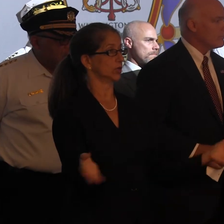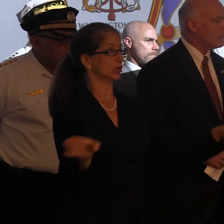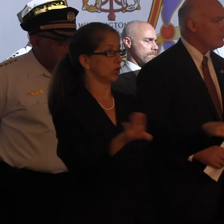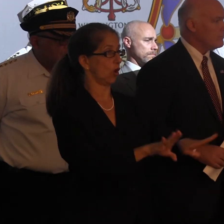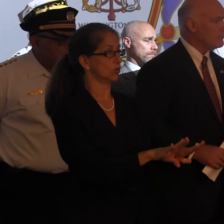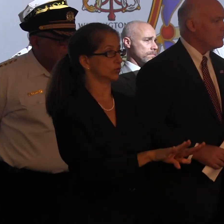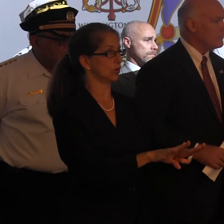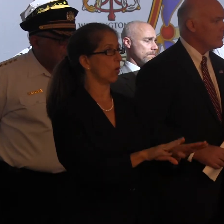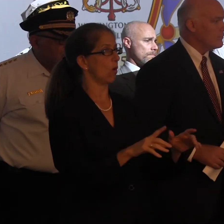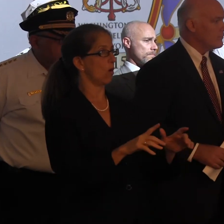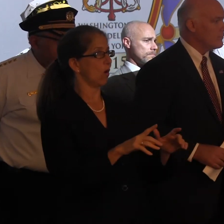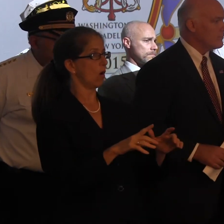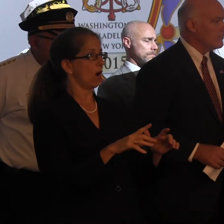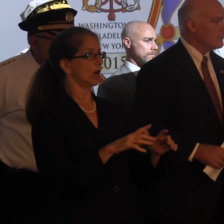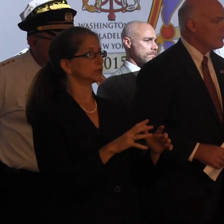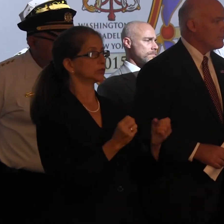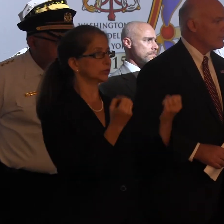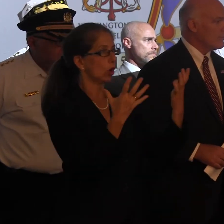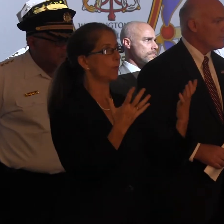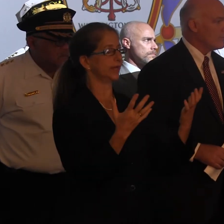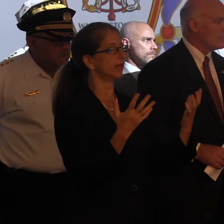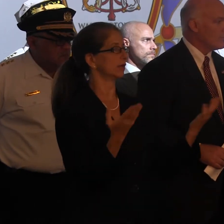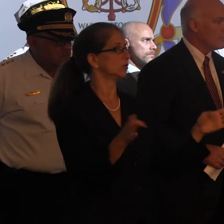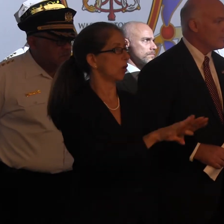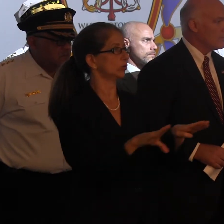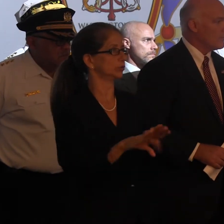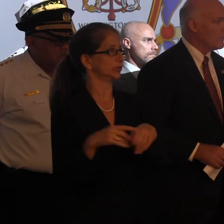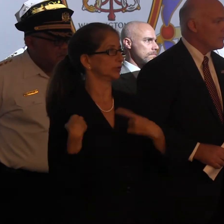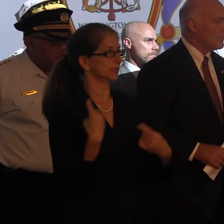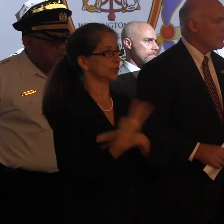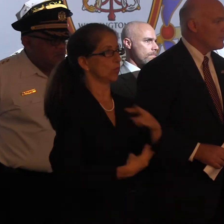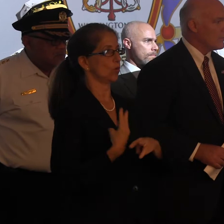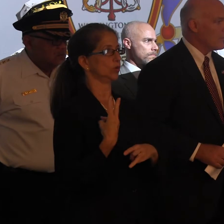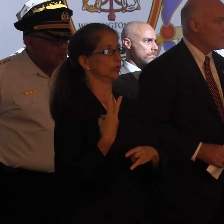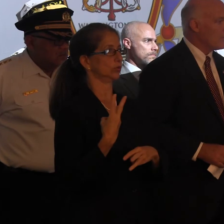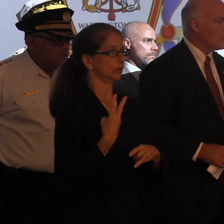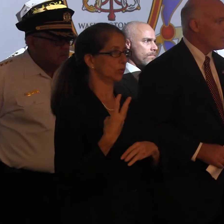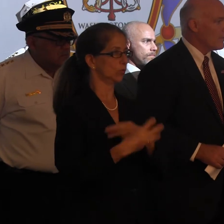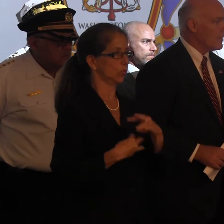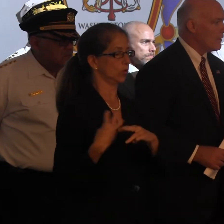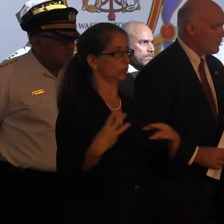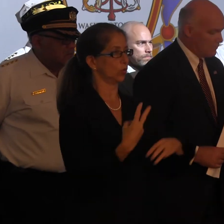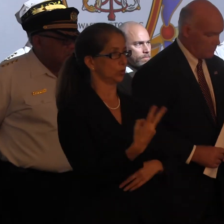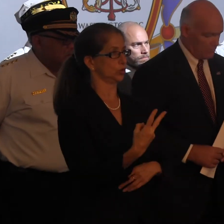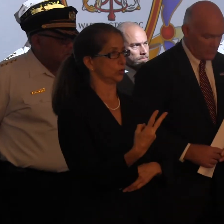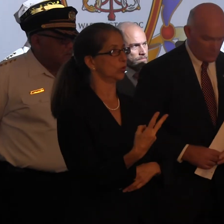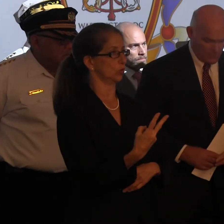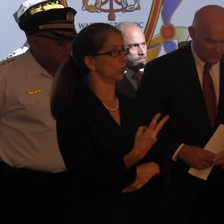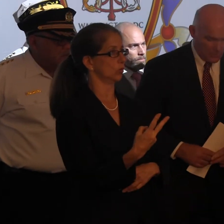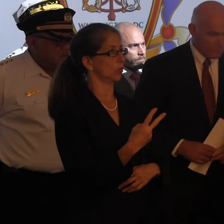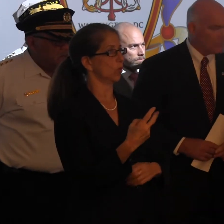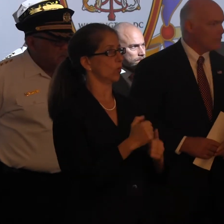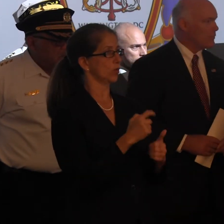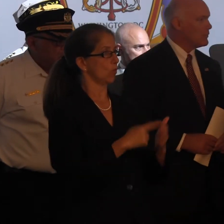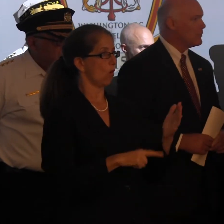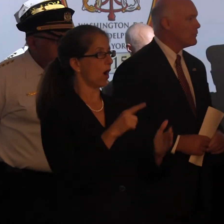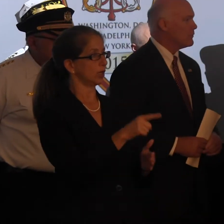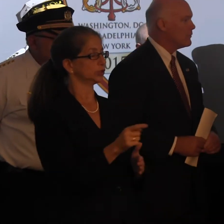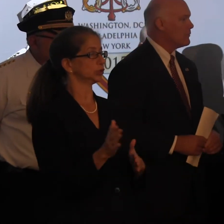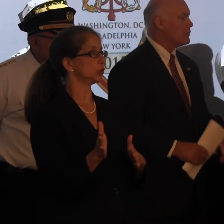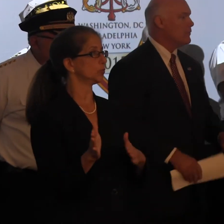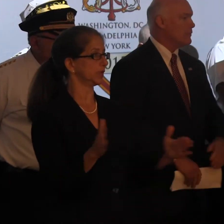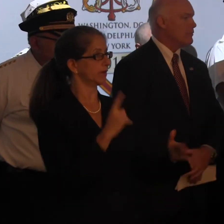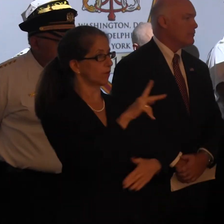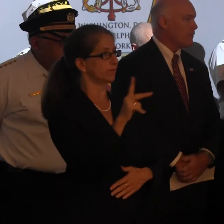had such major infrastructure shutdowns since World War II, comparable to what we're planning for Philadelphia? And that is not with the negative